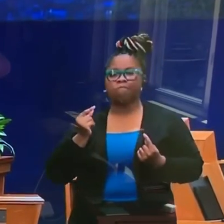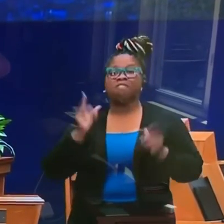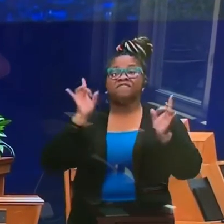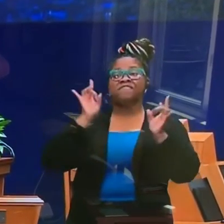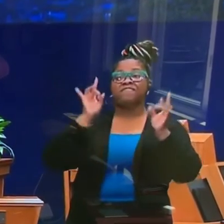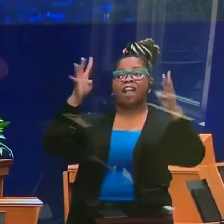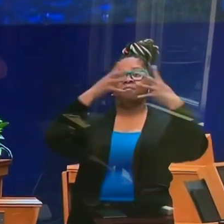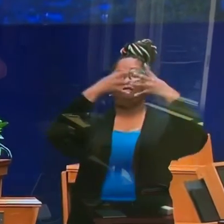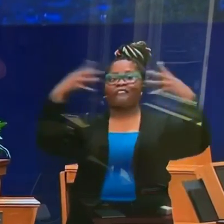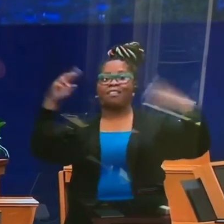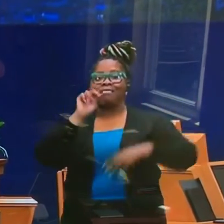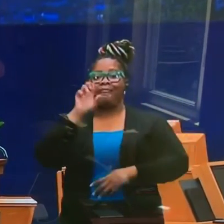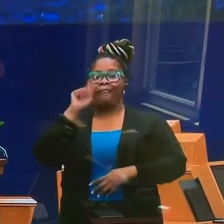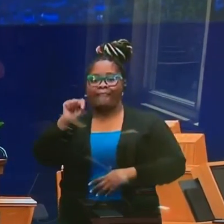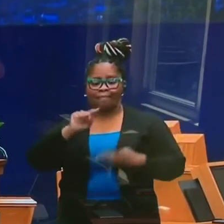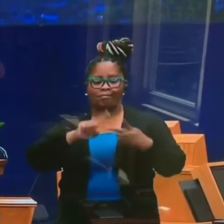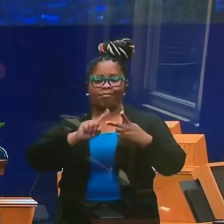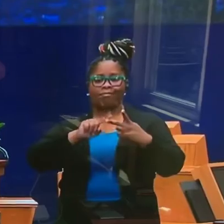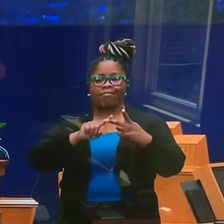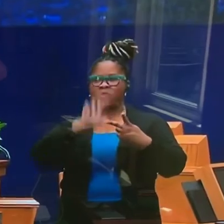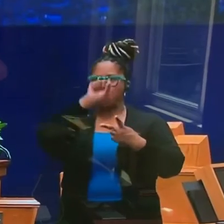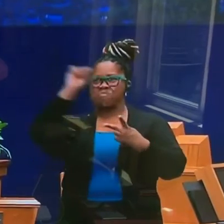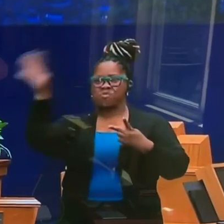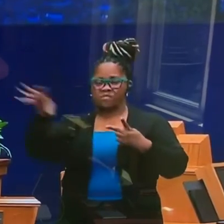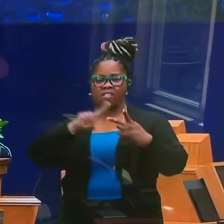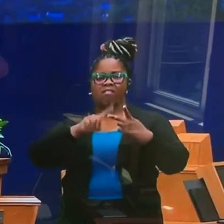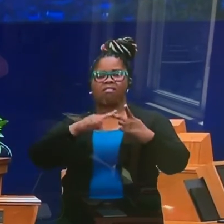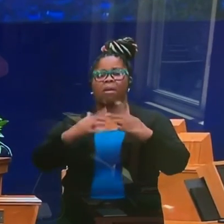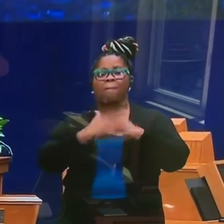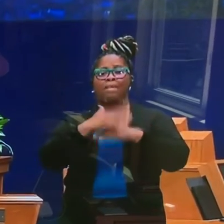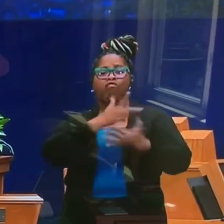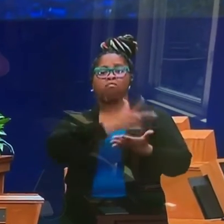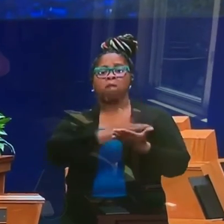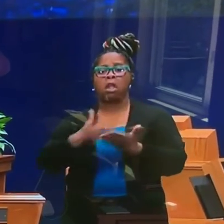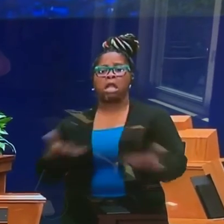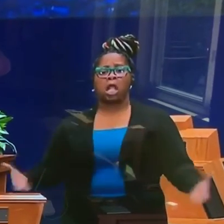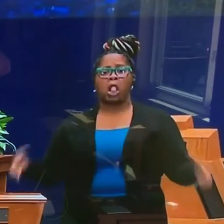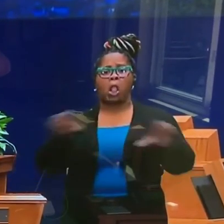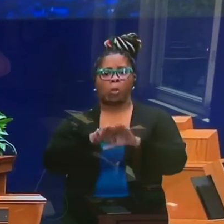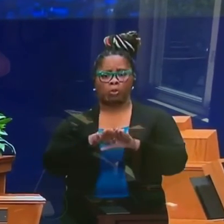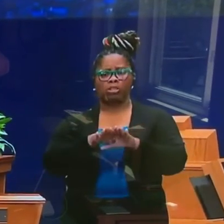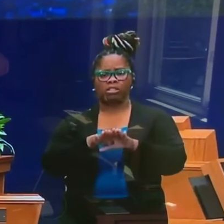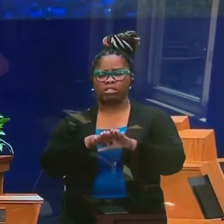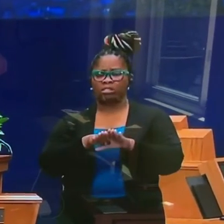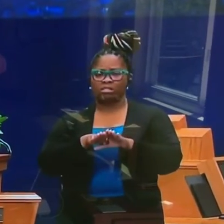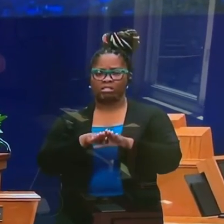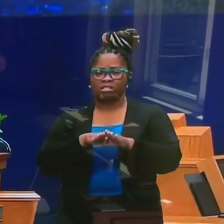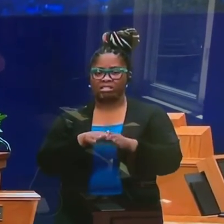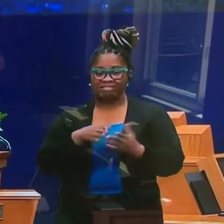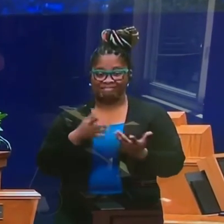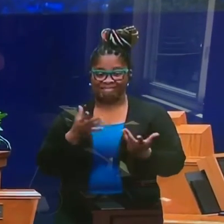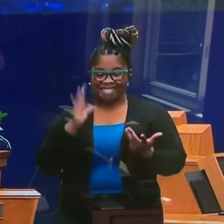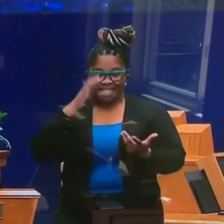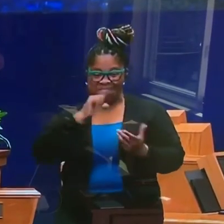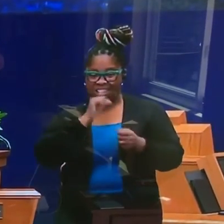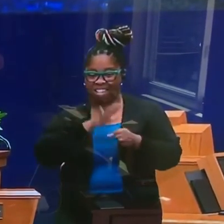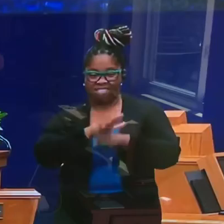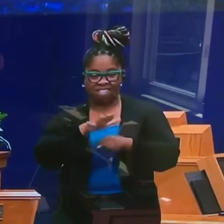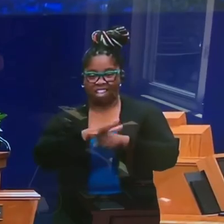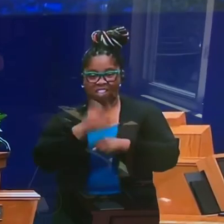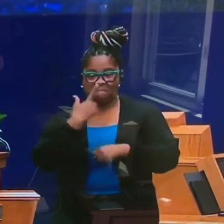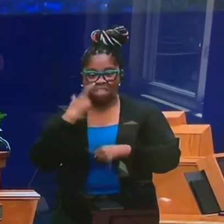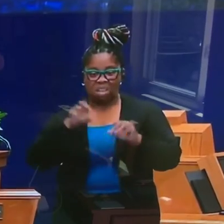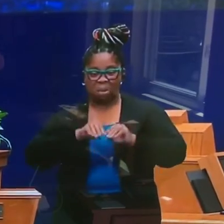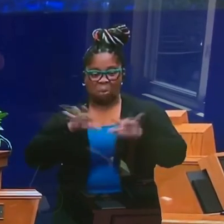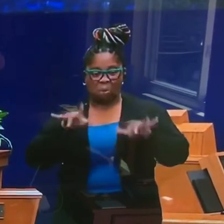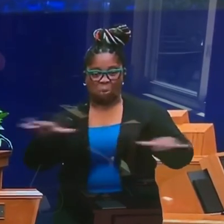and closed all beach parking lots. But given the spread of COVID-19 in this county, that is not enough. This morning,